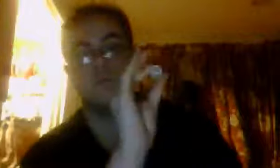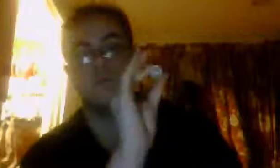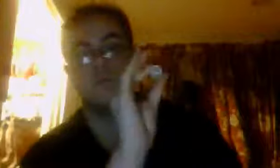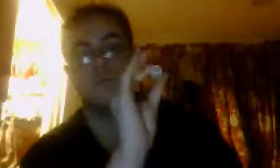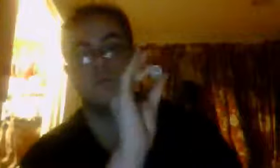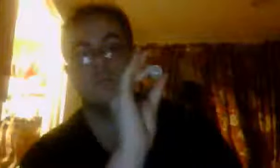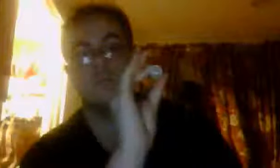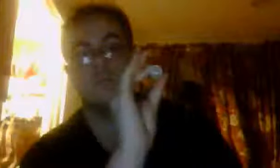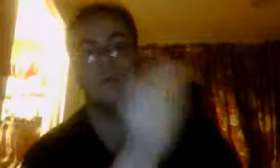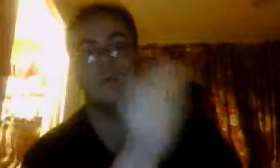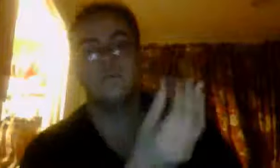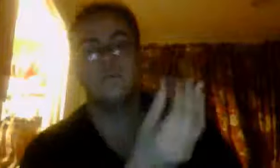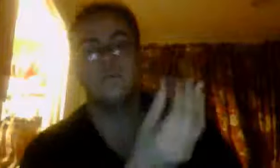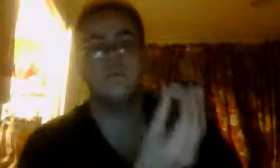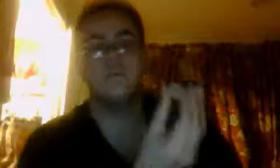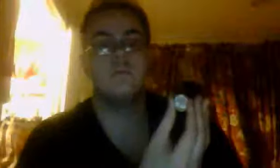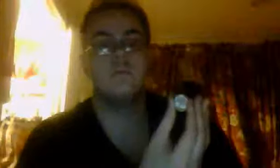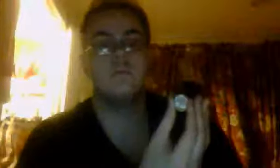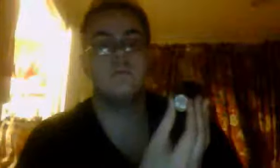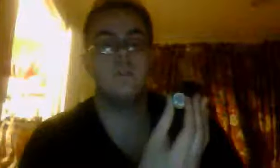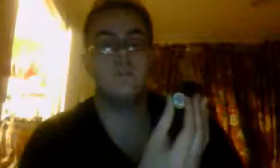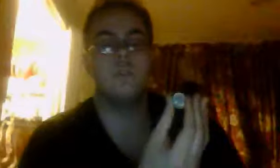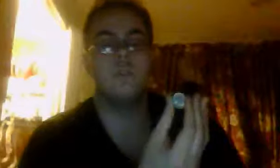Take it from me. Okay.